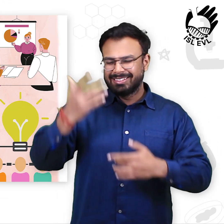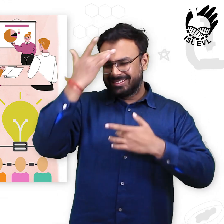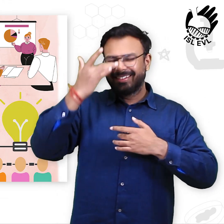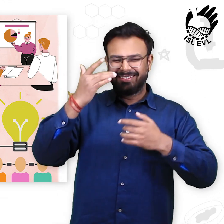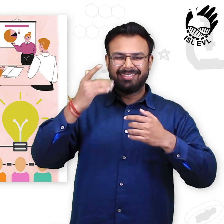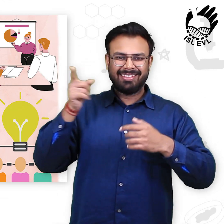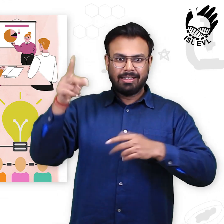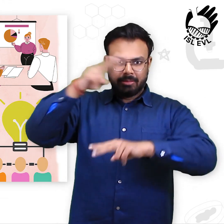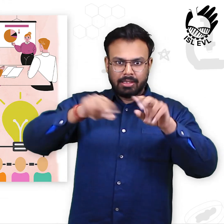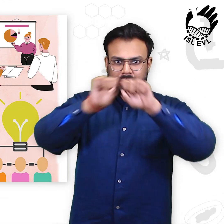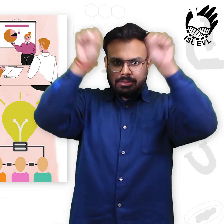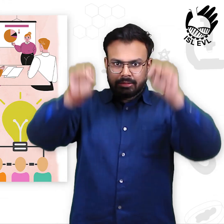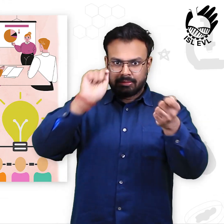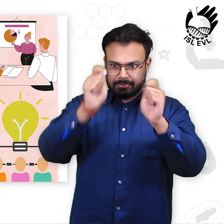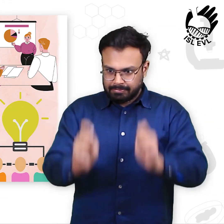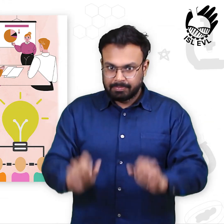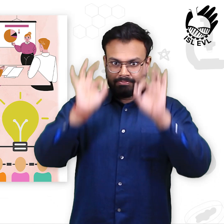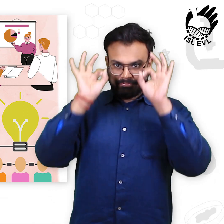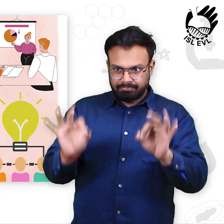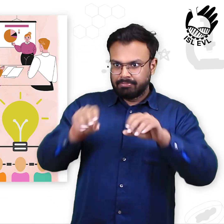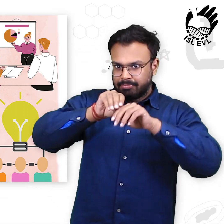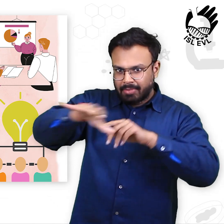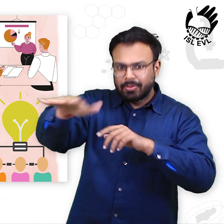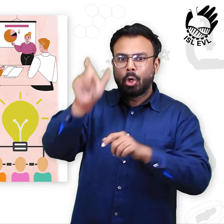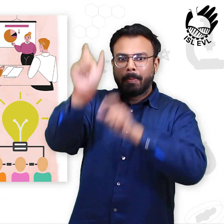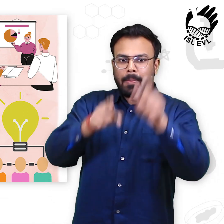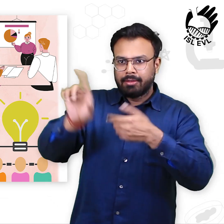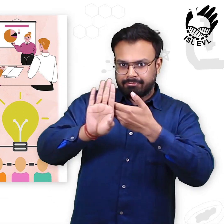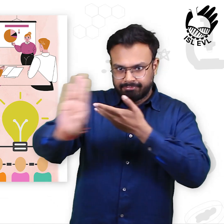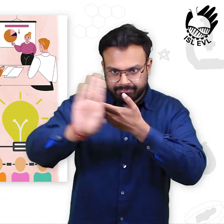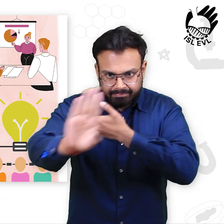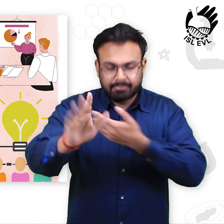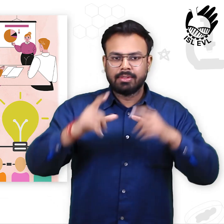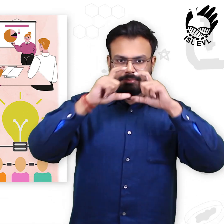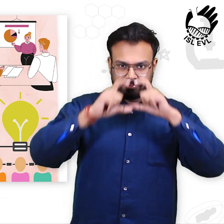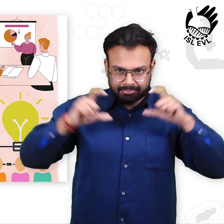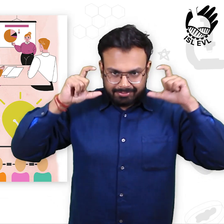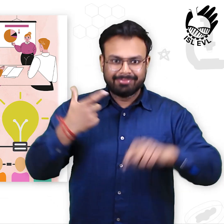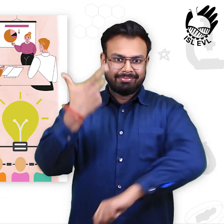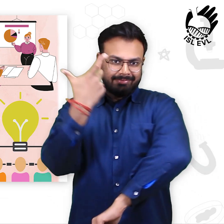Preparing to take preventative actions.